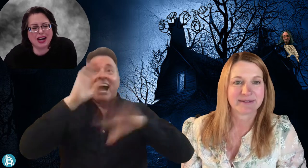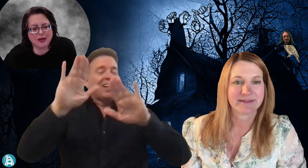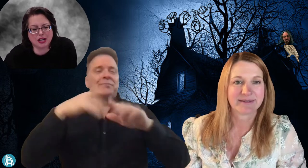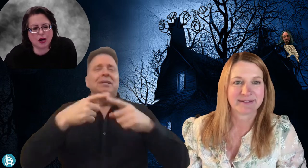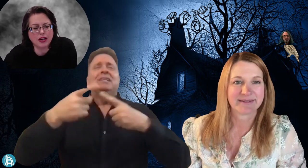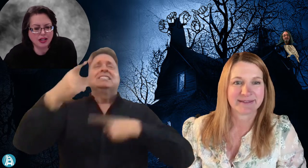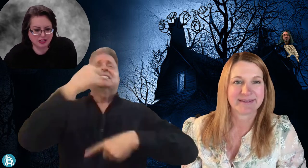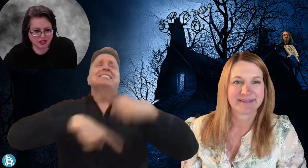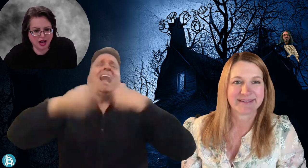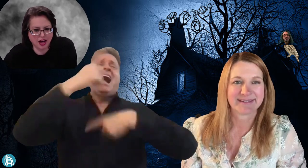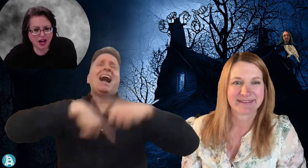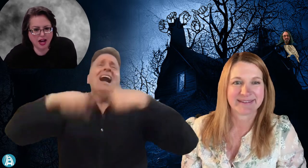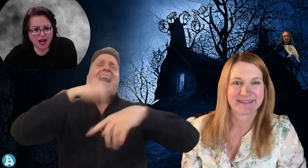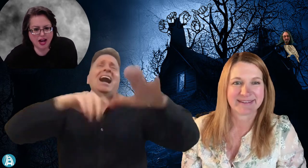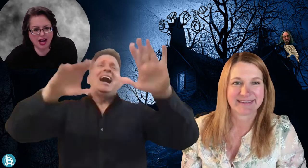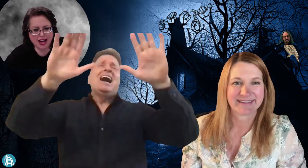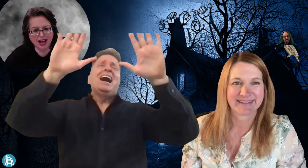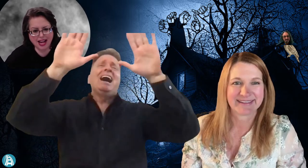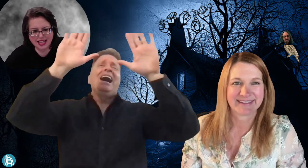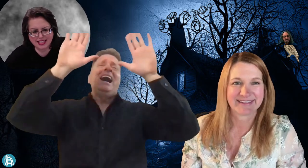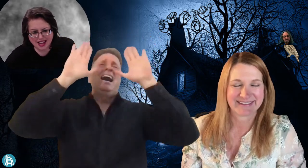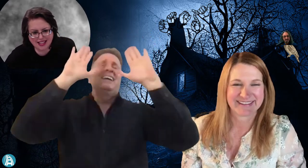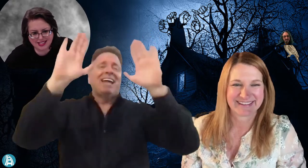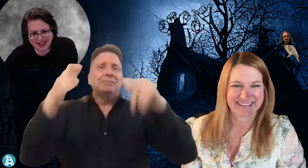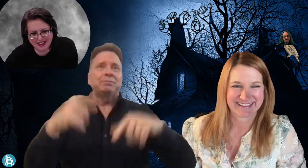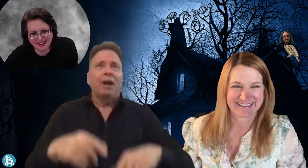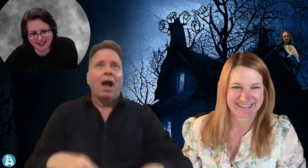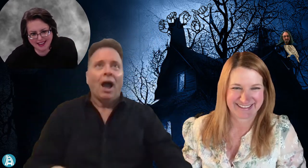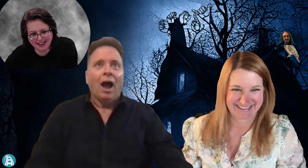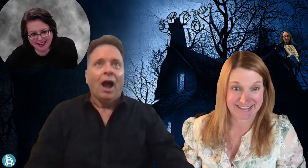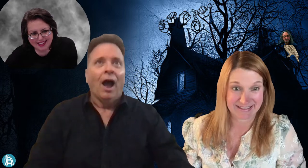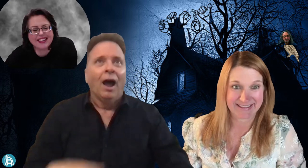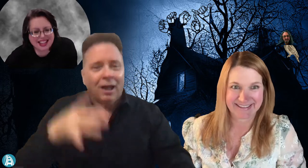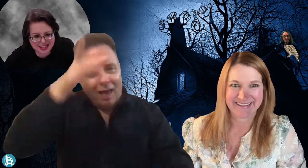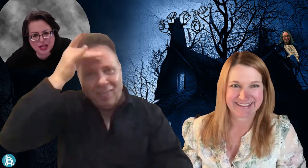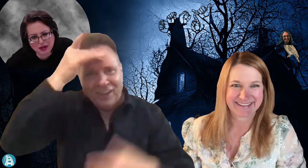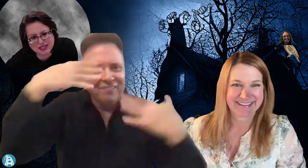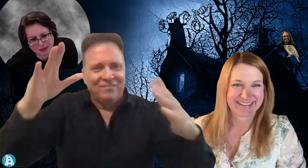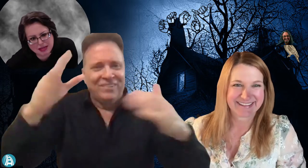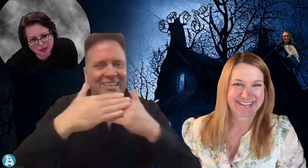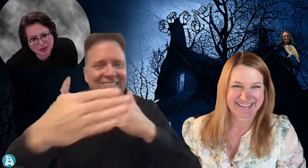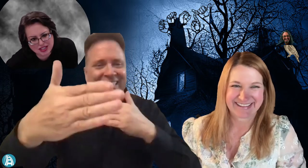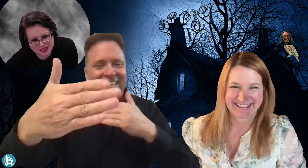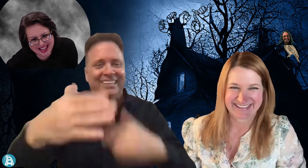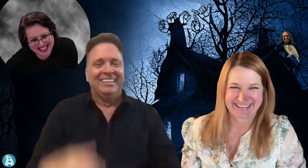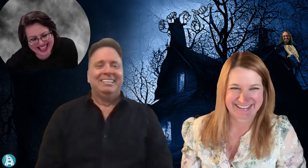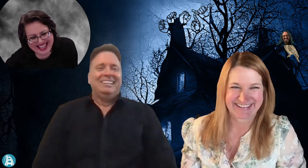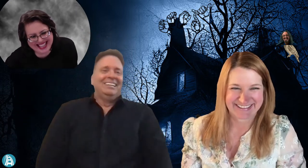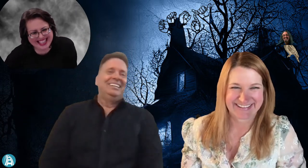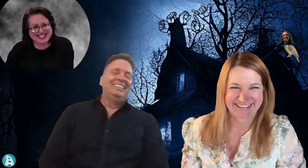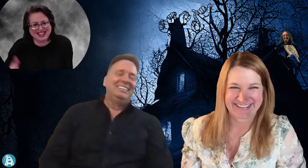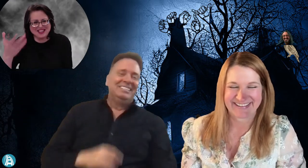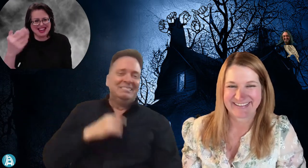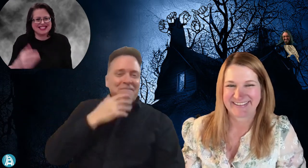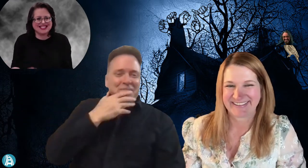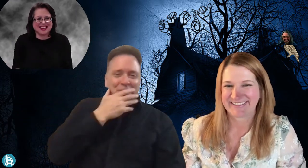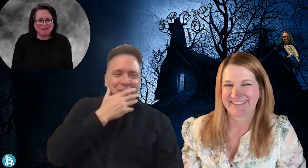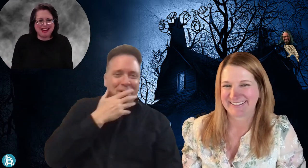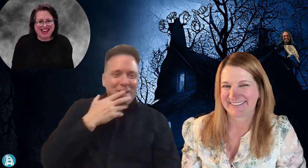I always go, Scientastic. Like the UFC people would do that. so that's stuck in my